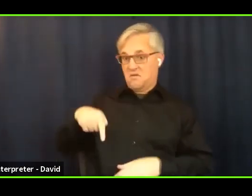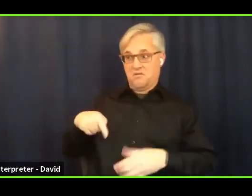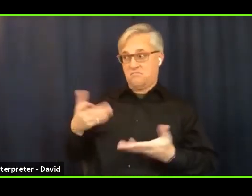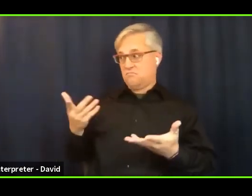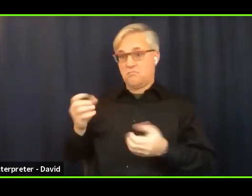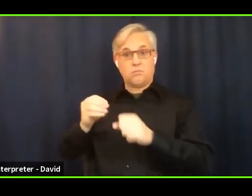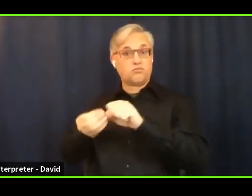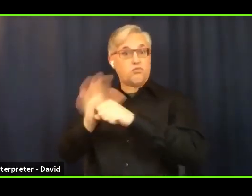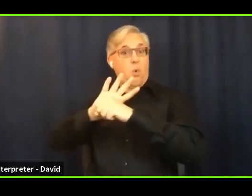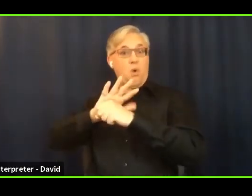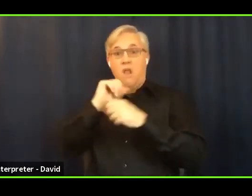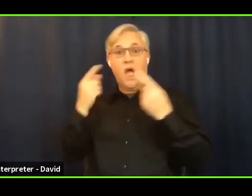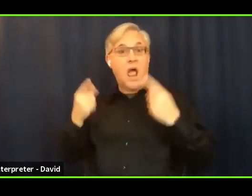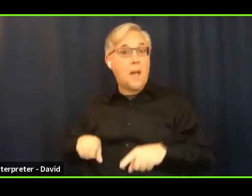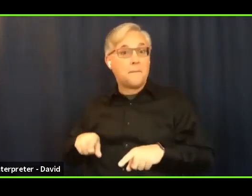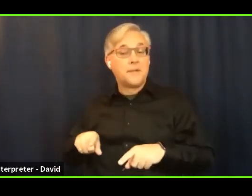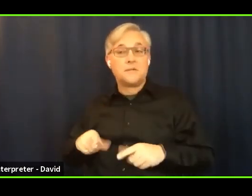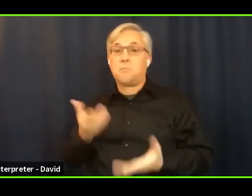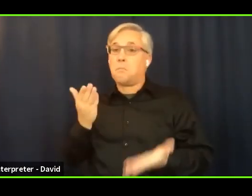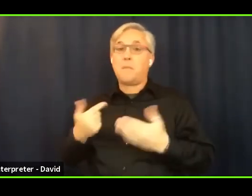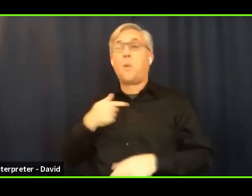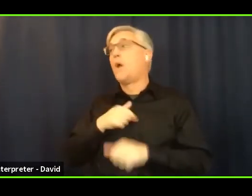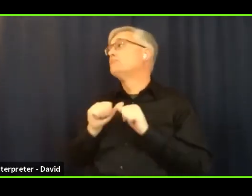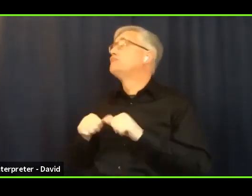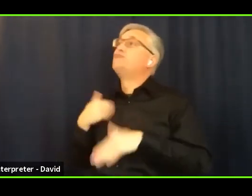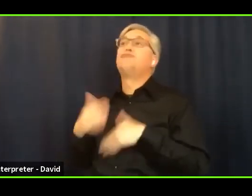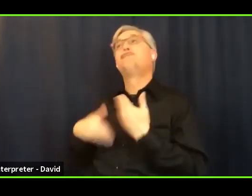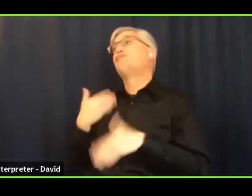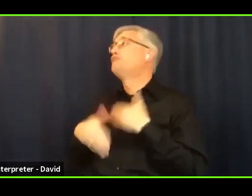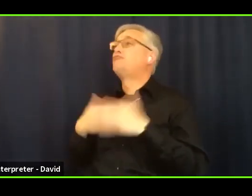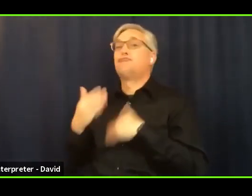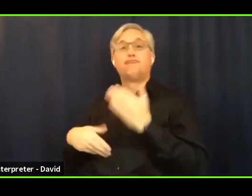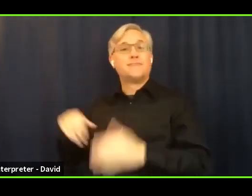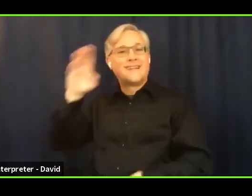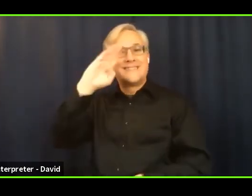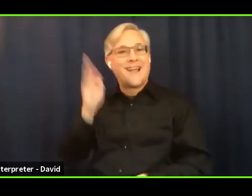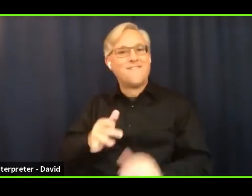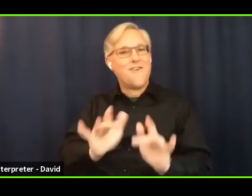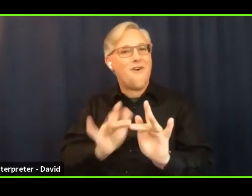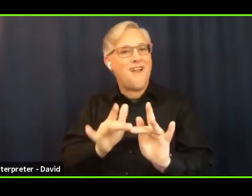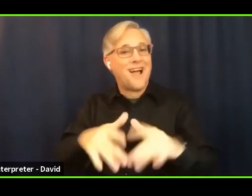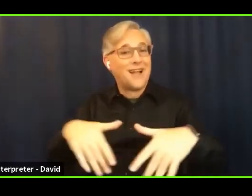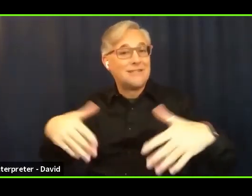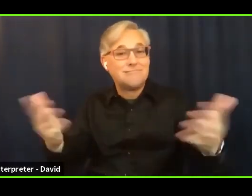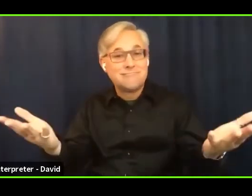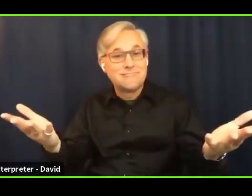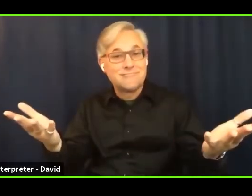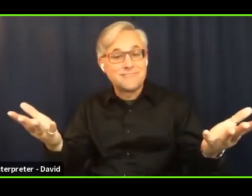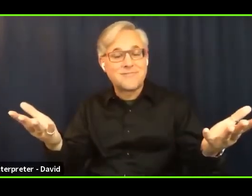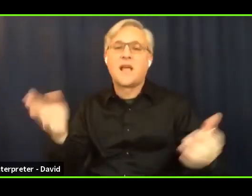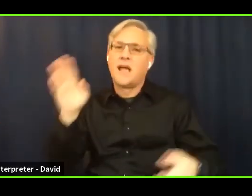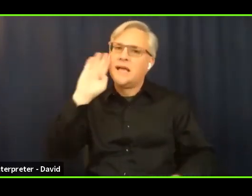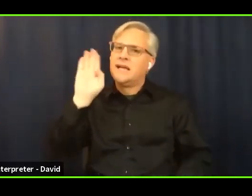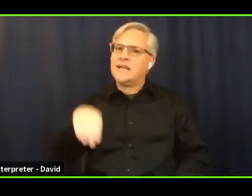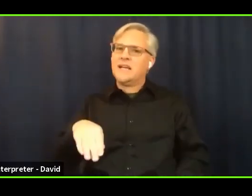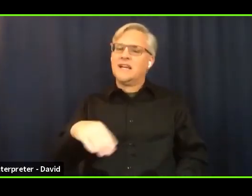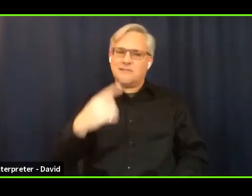This is an opportunity. As hard as it is to be so spread out, it's an opportunity to